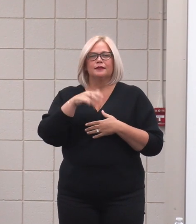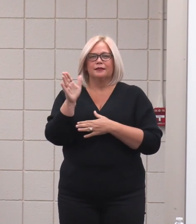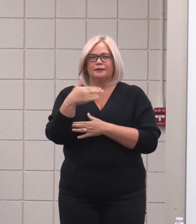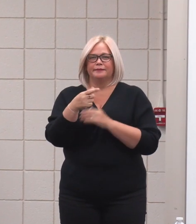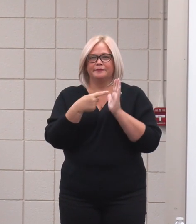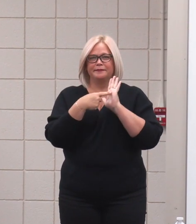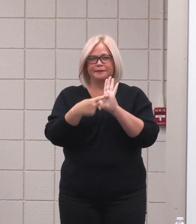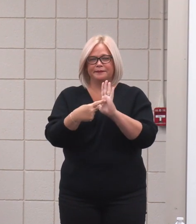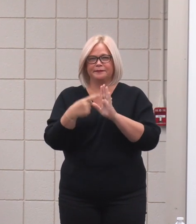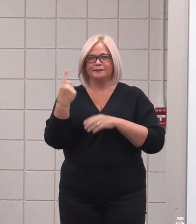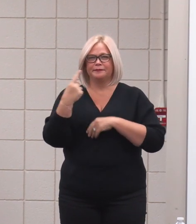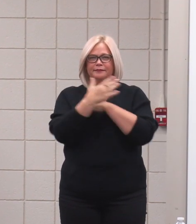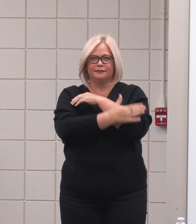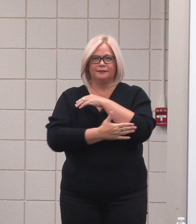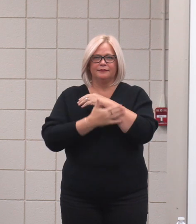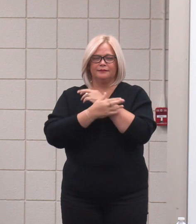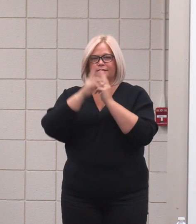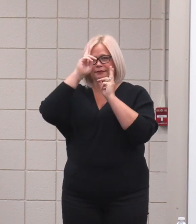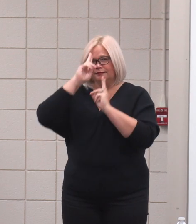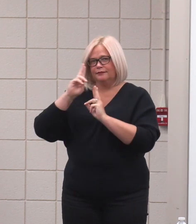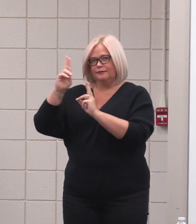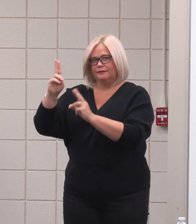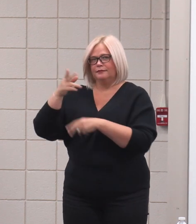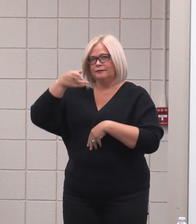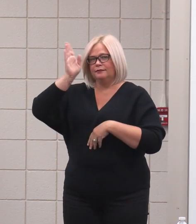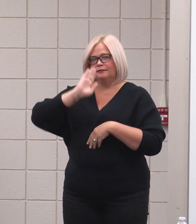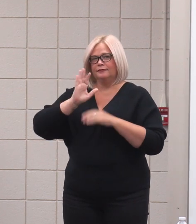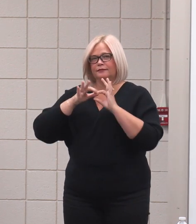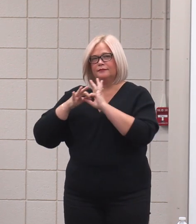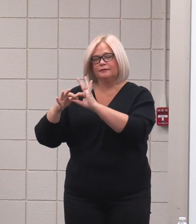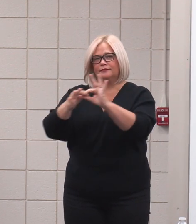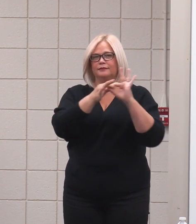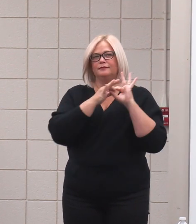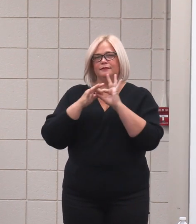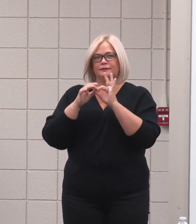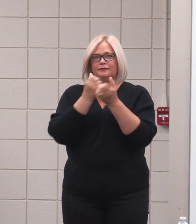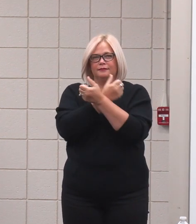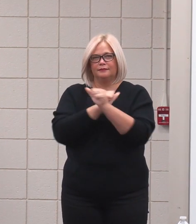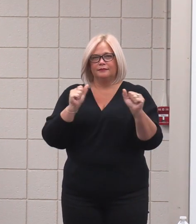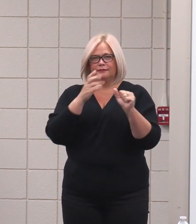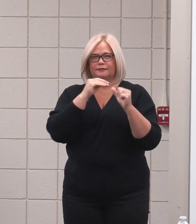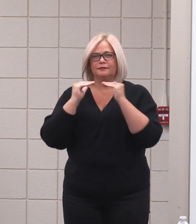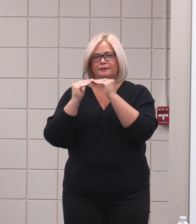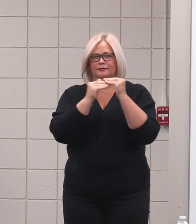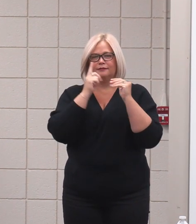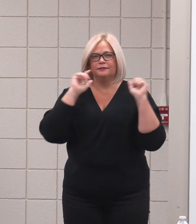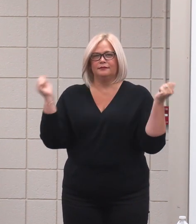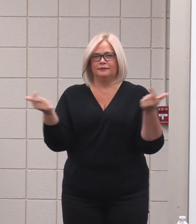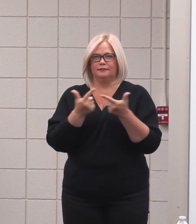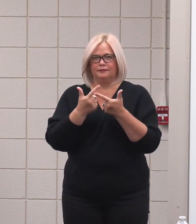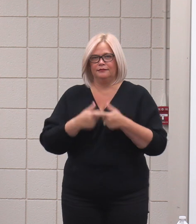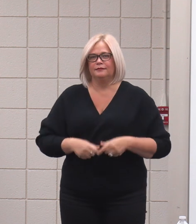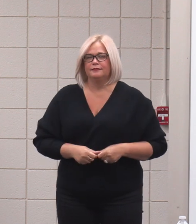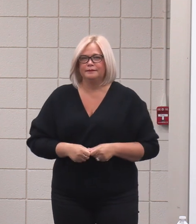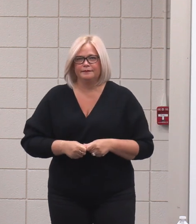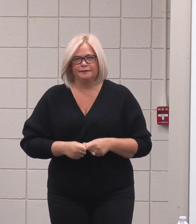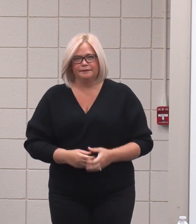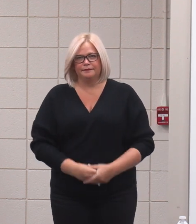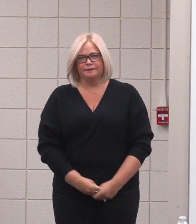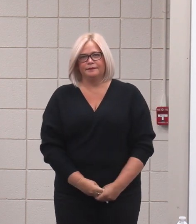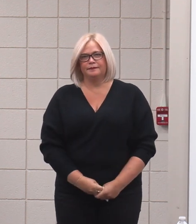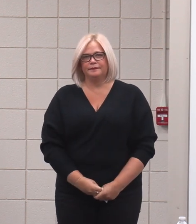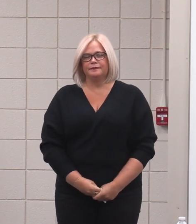republic for which it stands, one nation, under God, indivisible, with liberty and justice for all.